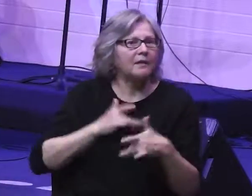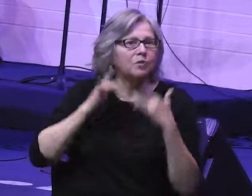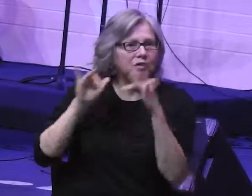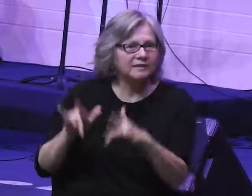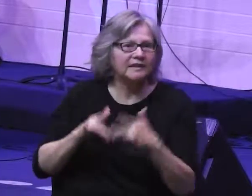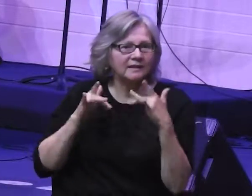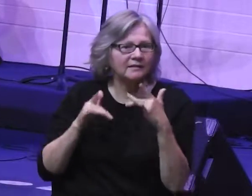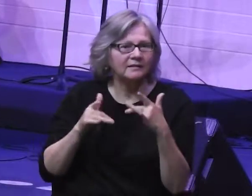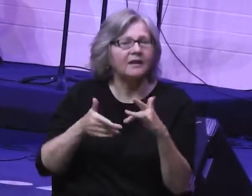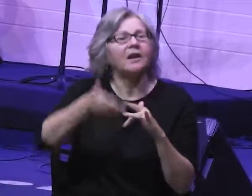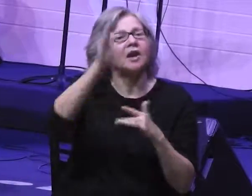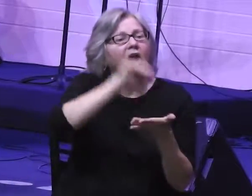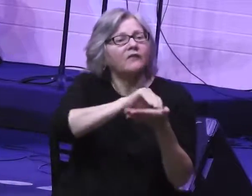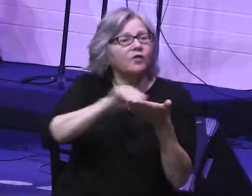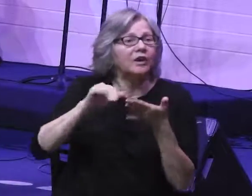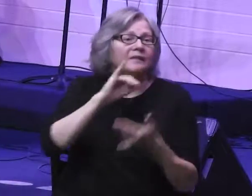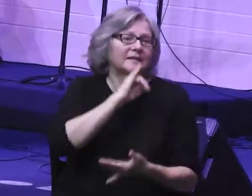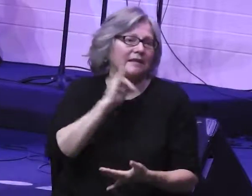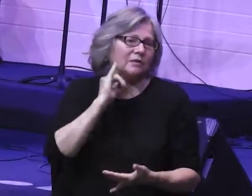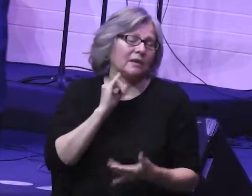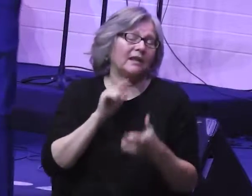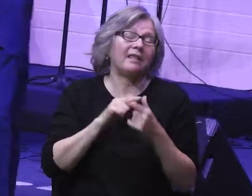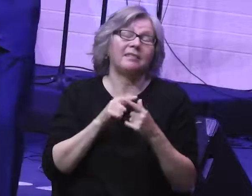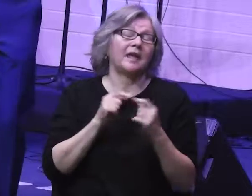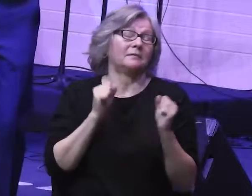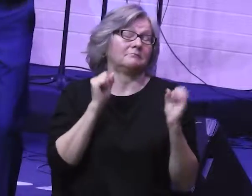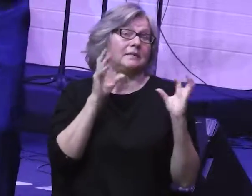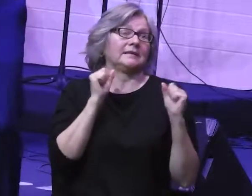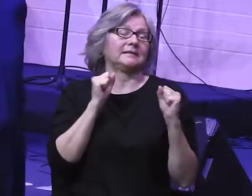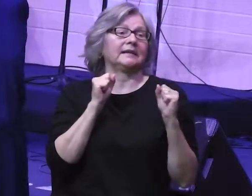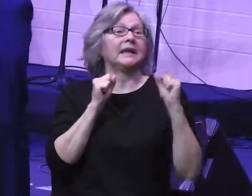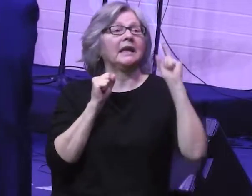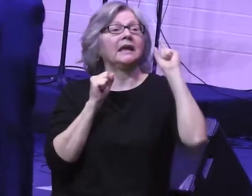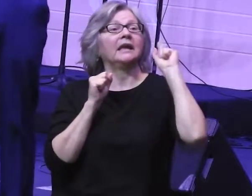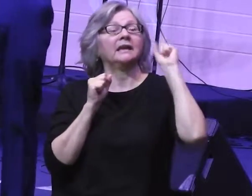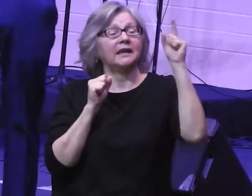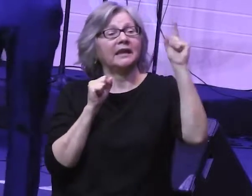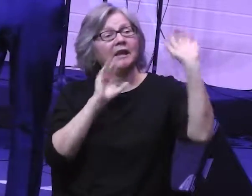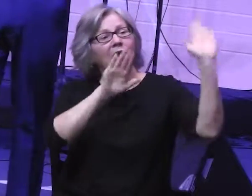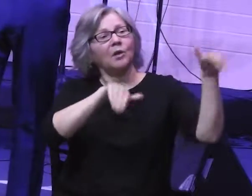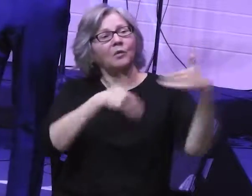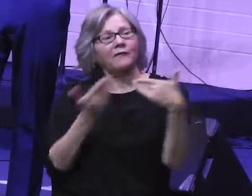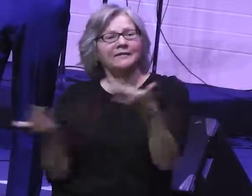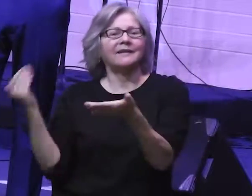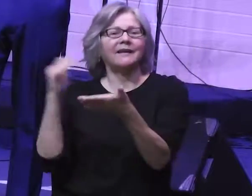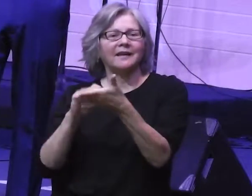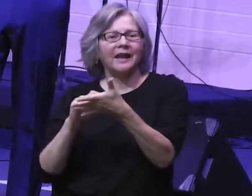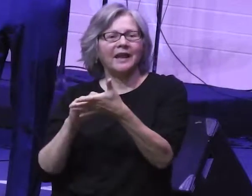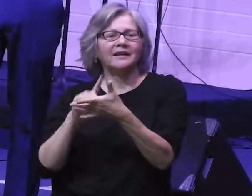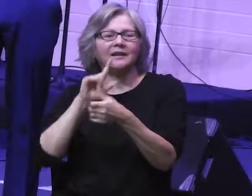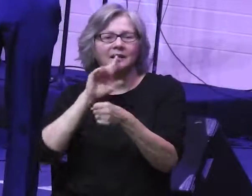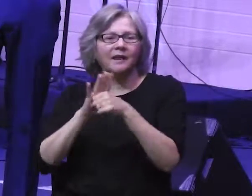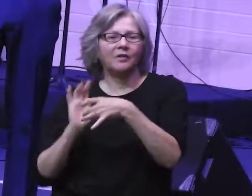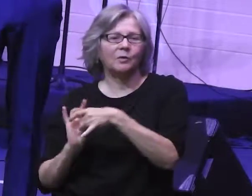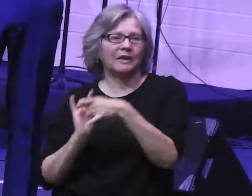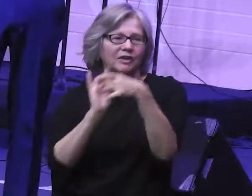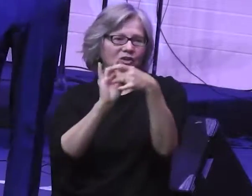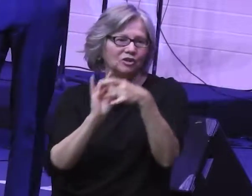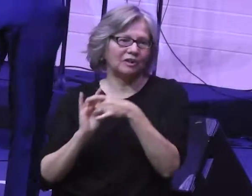is. And so God forgives Israel. And then remarkably, he restores the covenant relationship. At